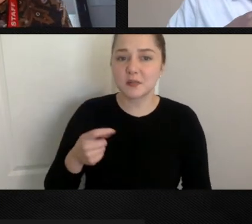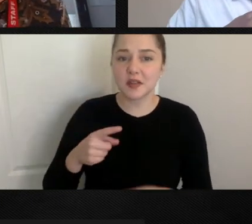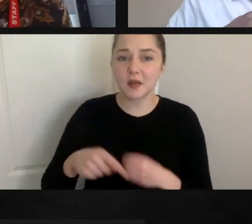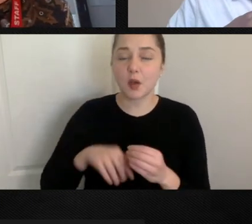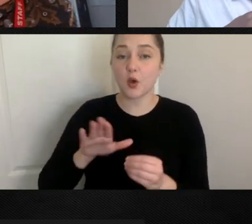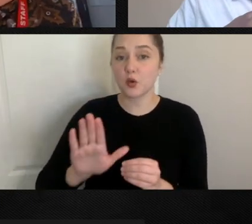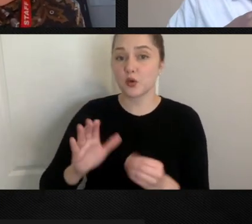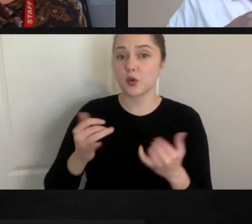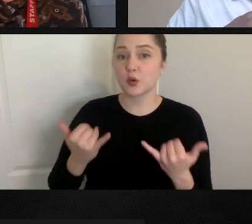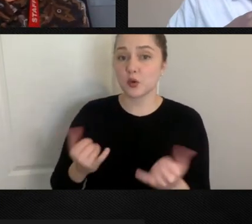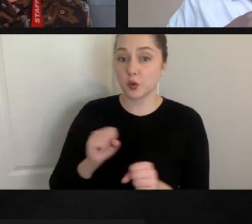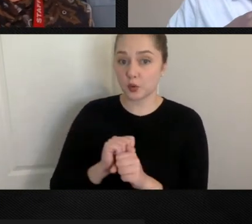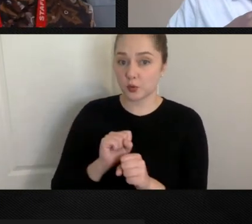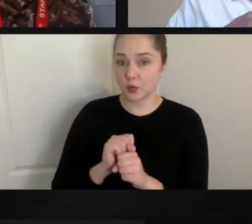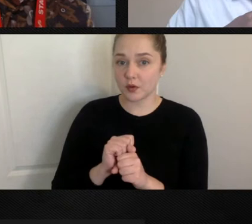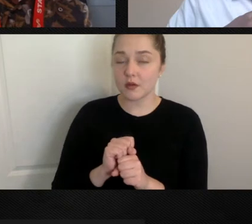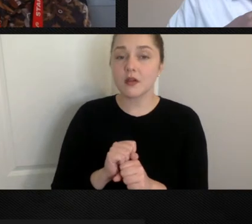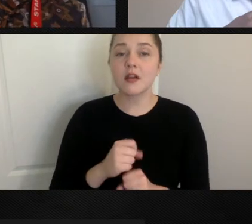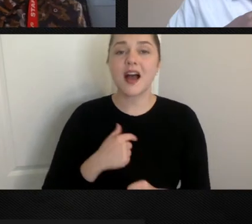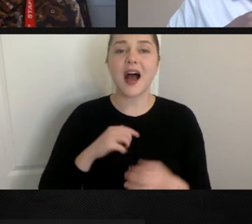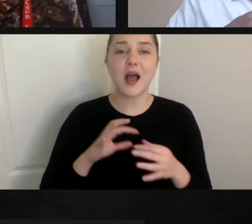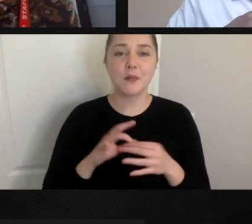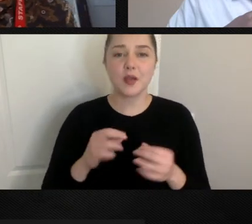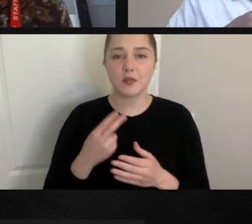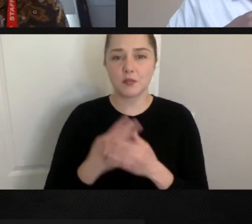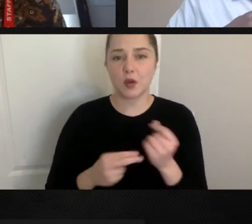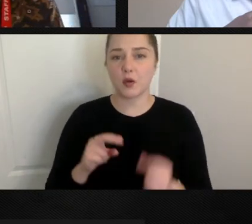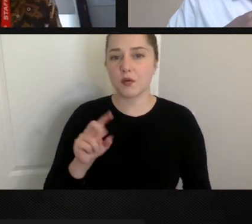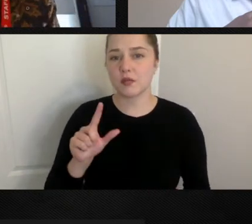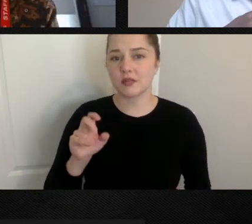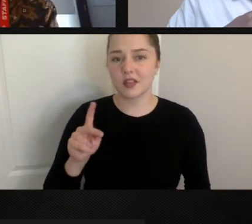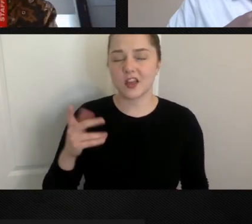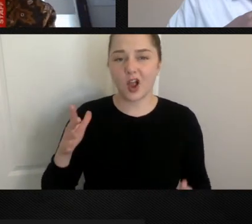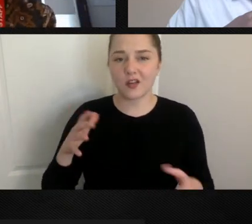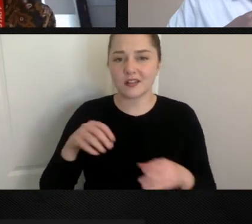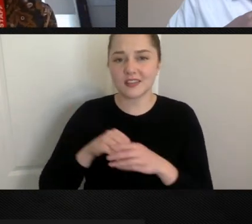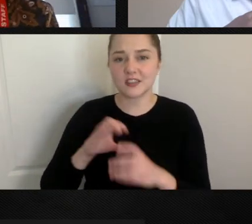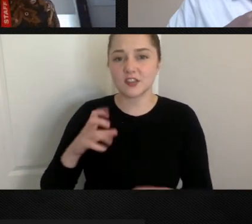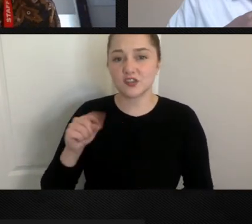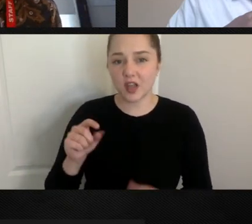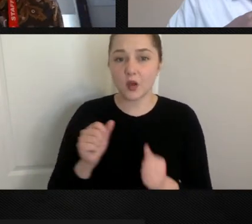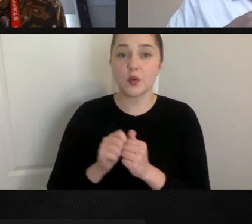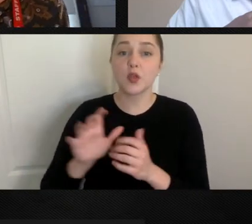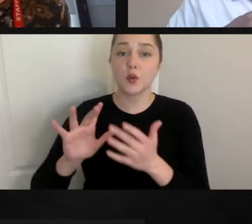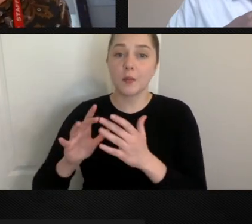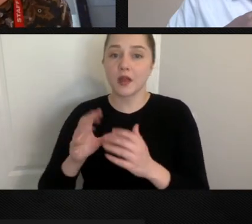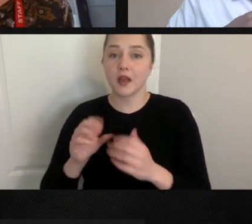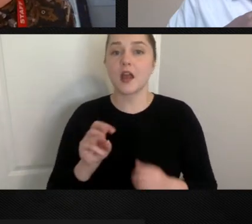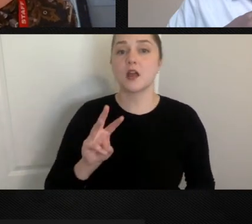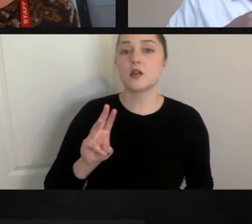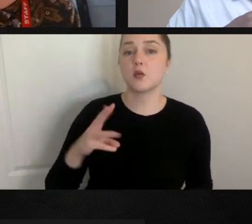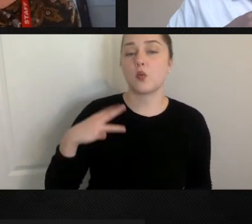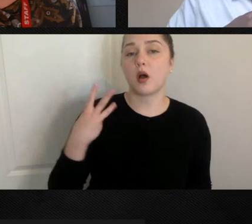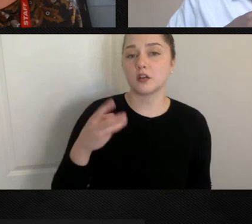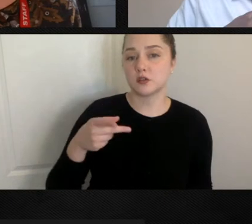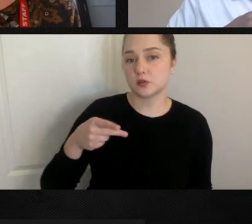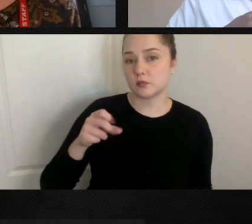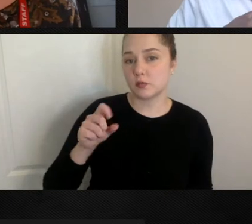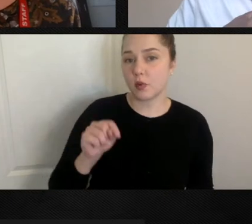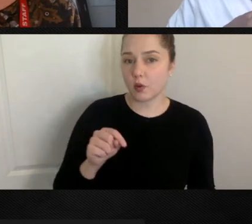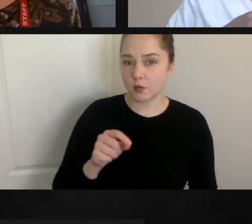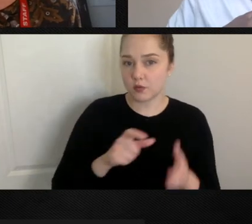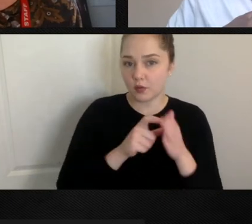currently doing, and I shared both of those links in the chat with your website in the Washington Post article, but can you talk a little bit about how people